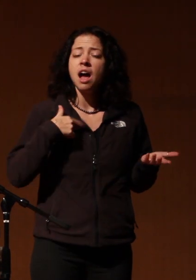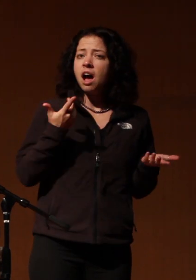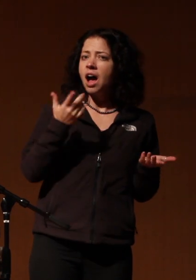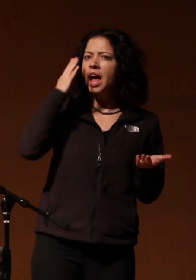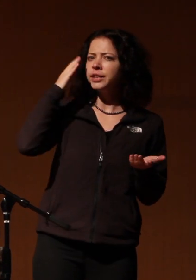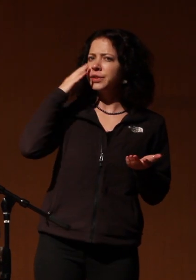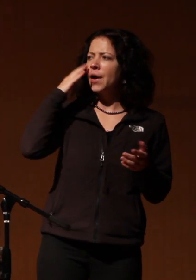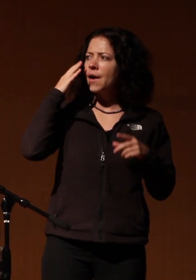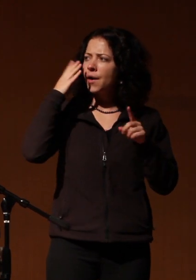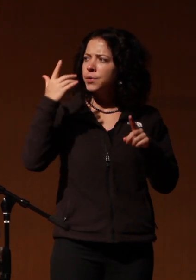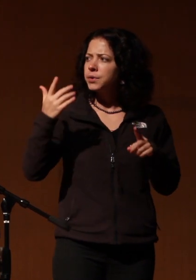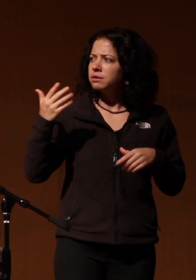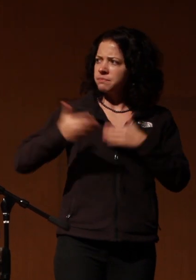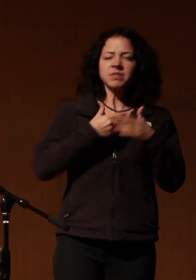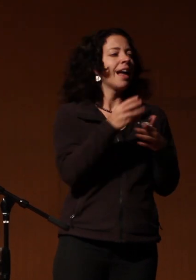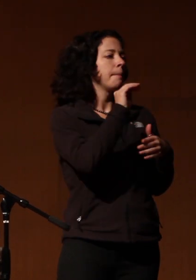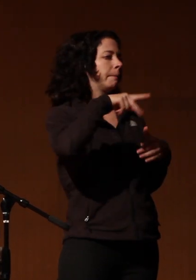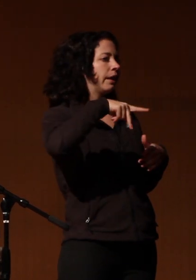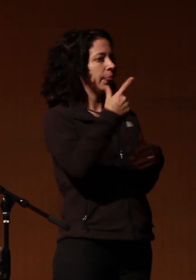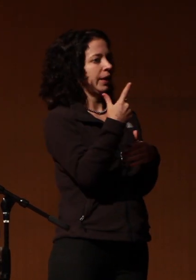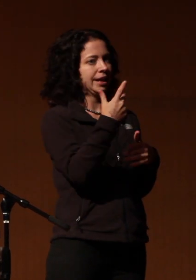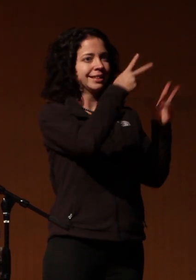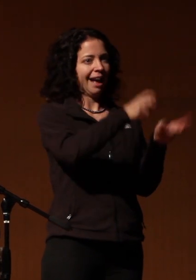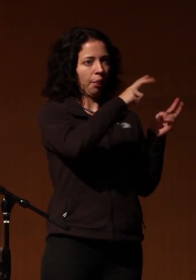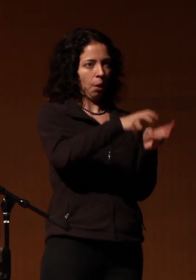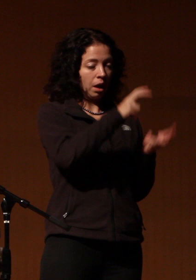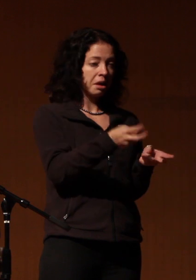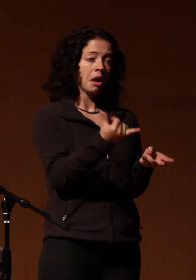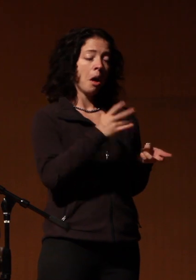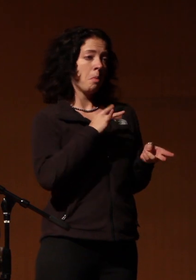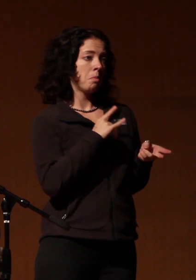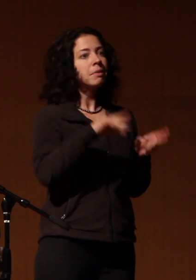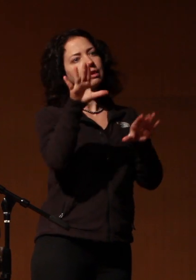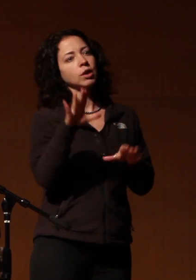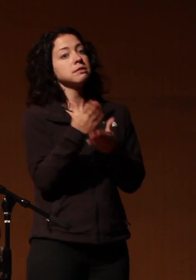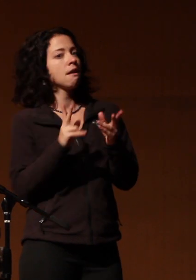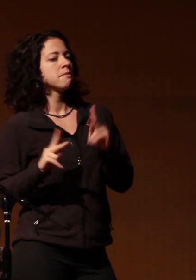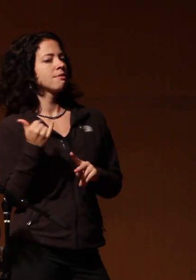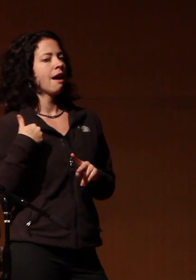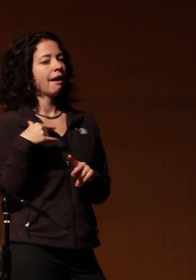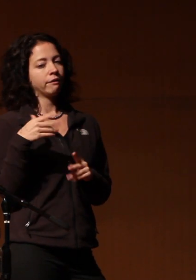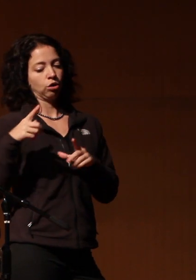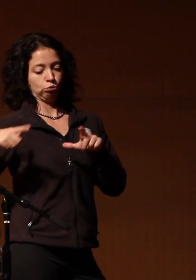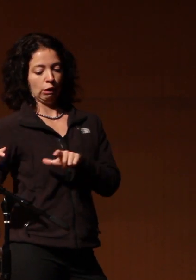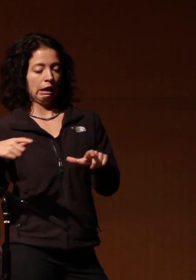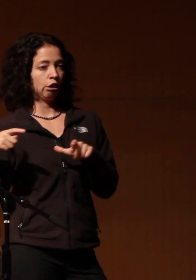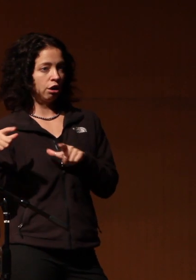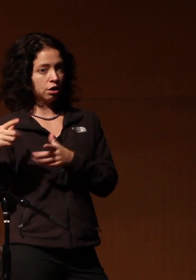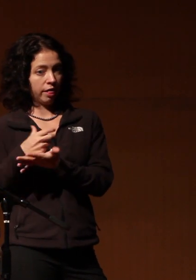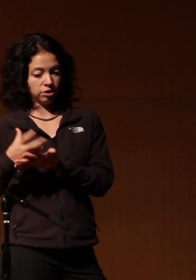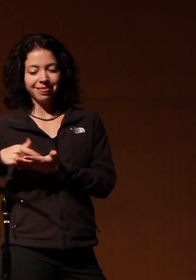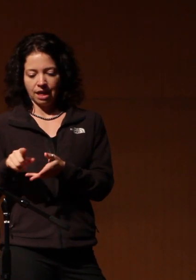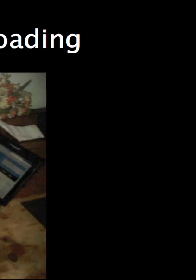I'll know we're all down with mp3 downloading the greatest thing is some cats that have record collections actually record their stuff to mp3